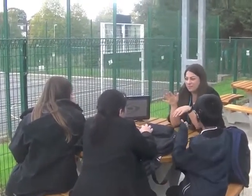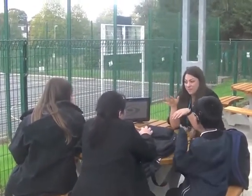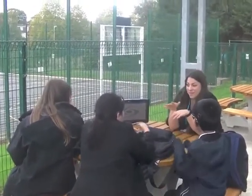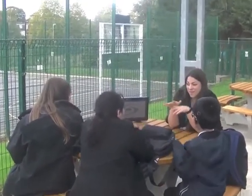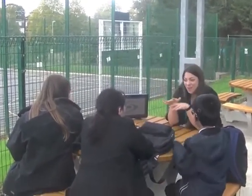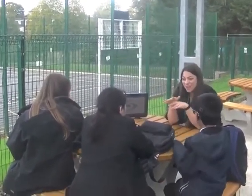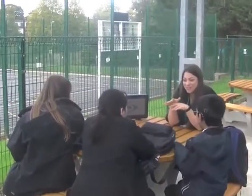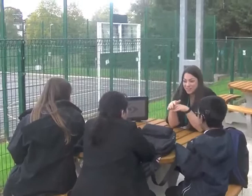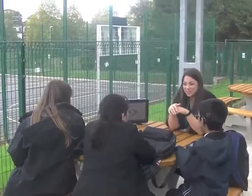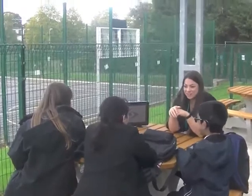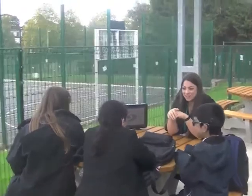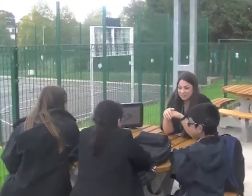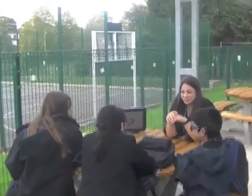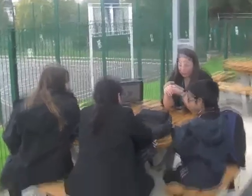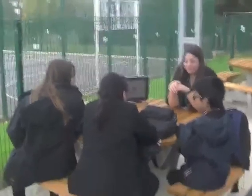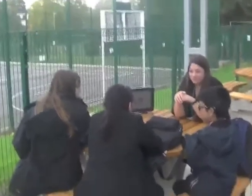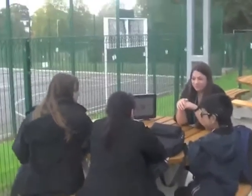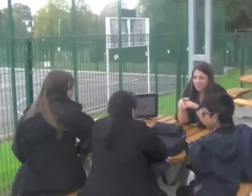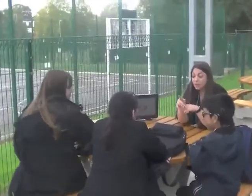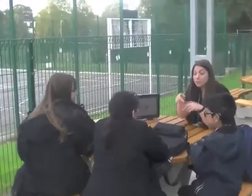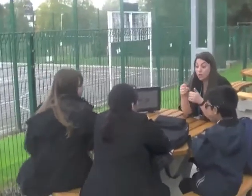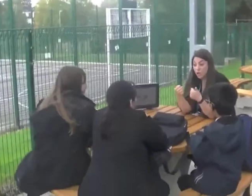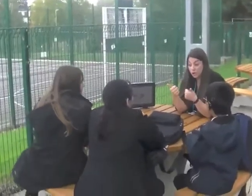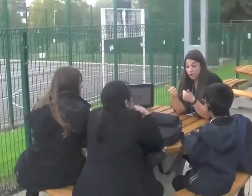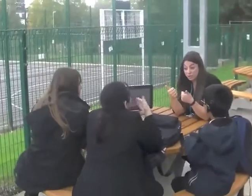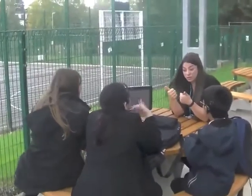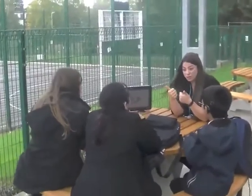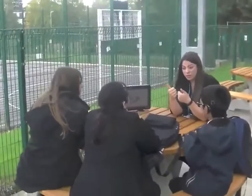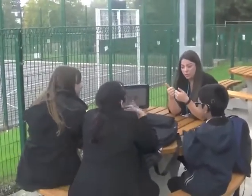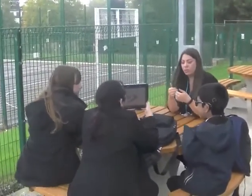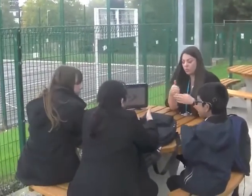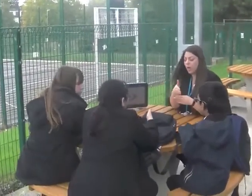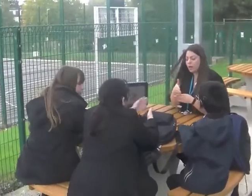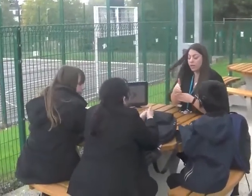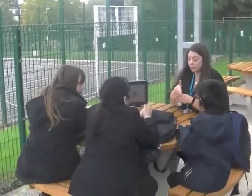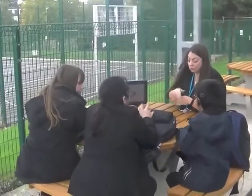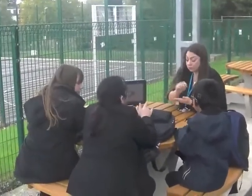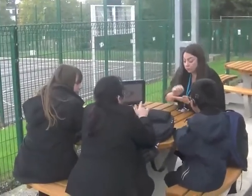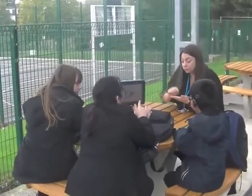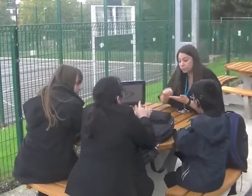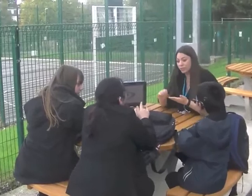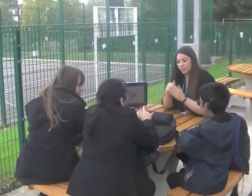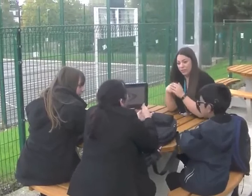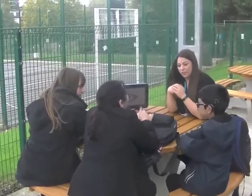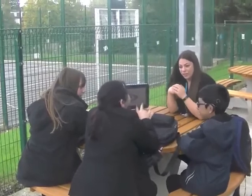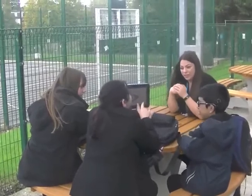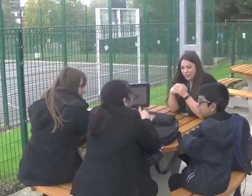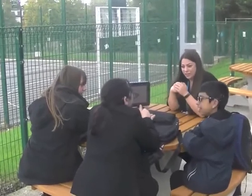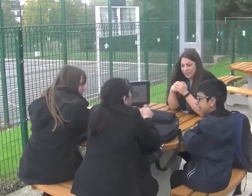Not good. You did good. Yeah, but you were working. were working. I know, but in the middle side,